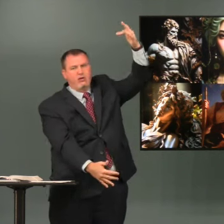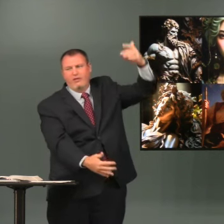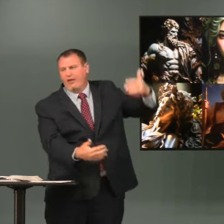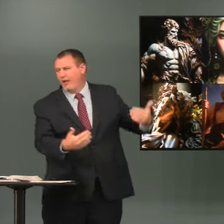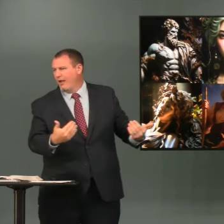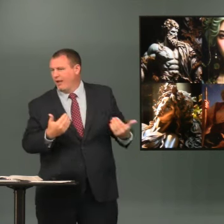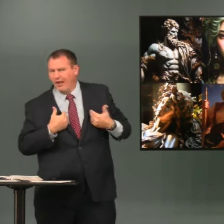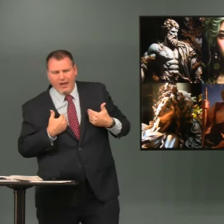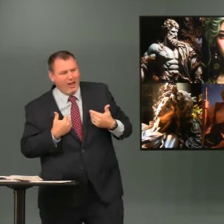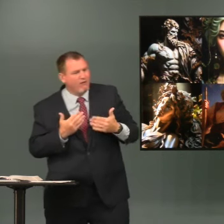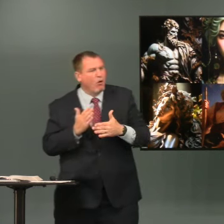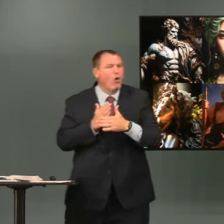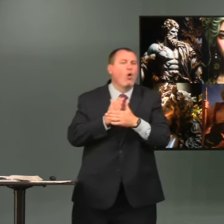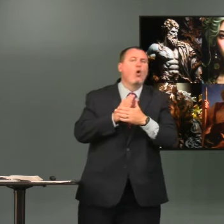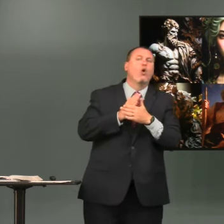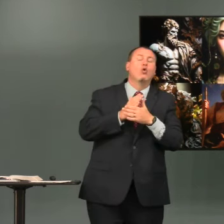on and on